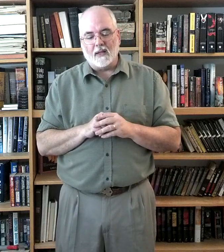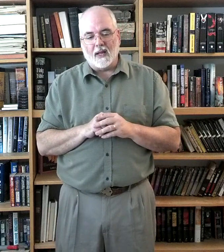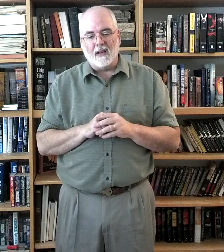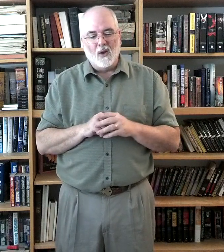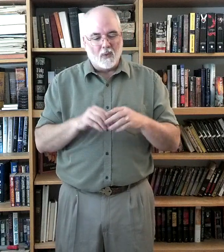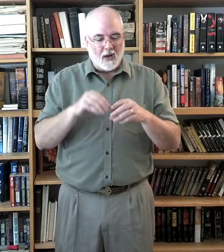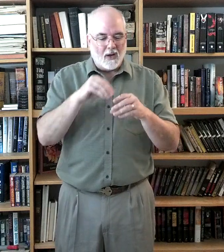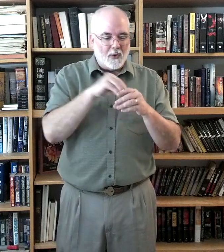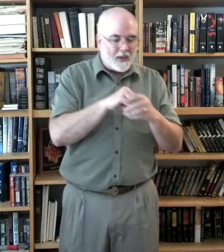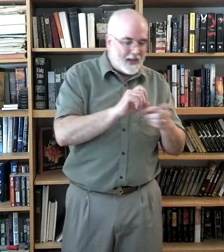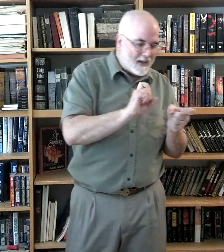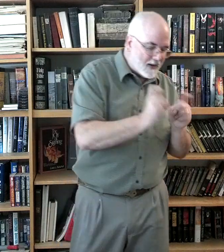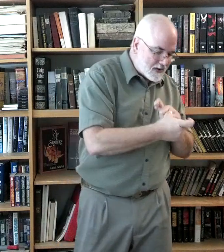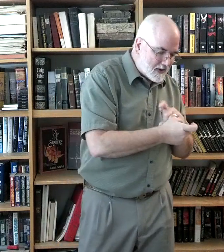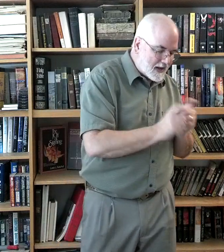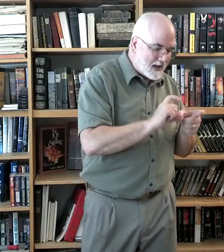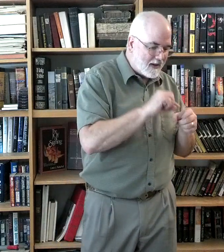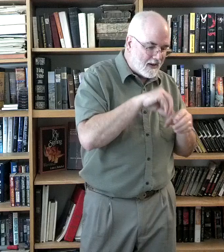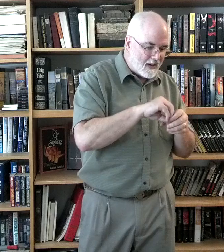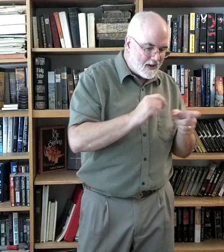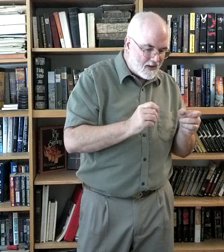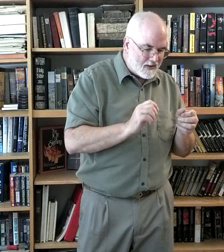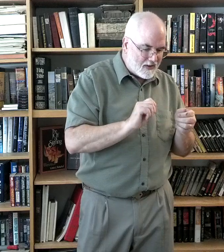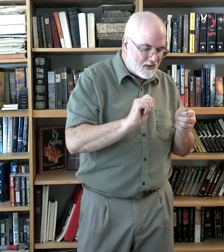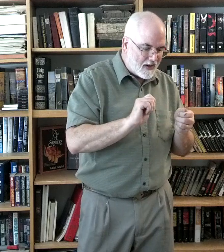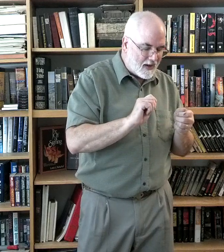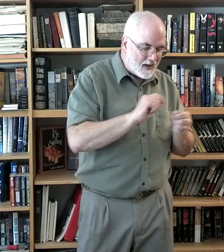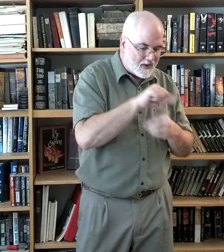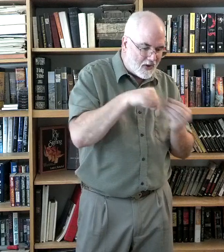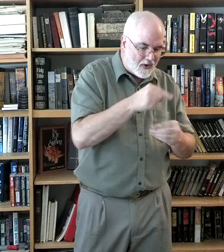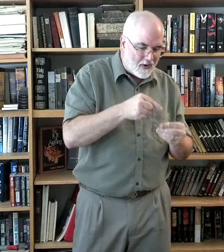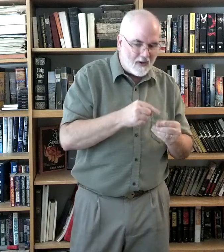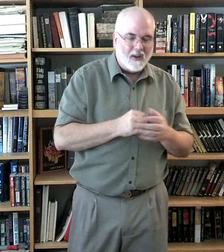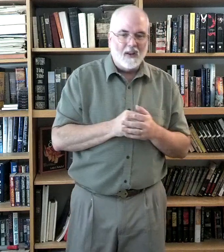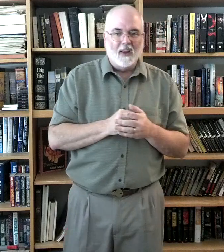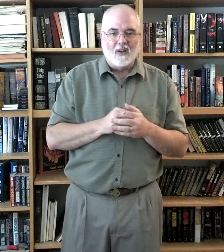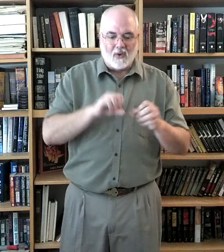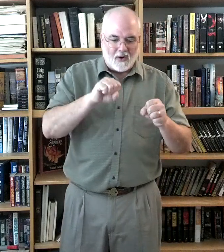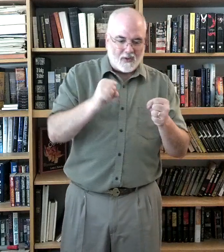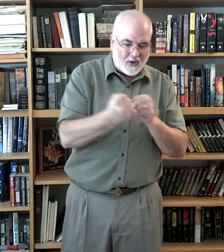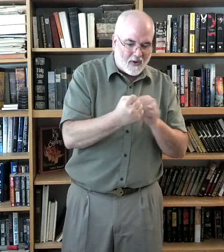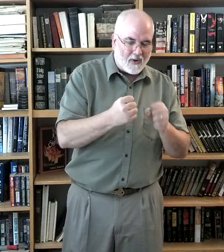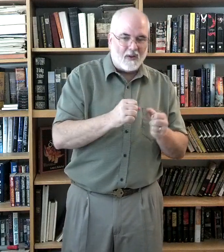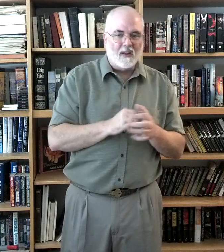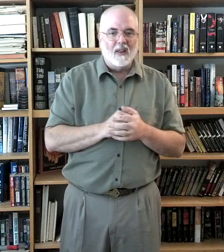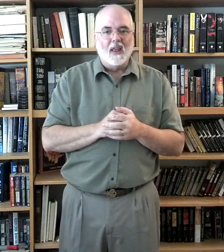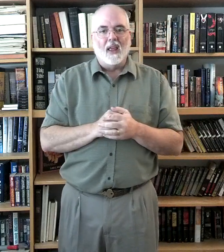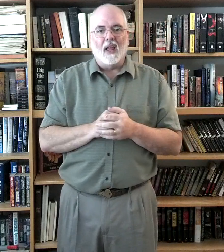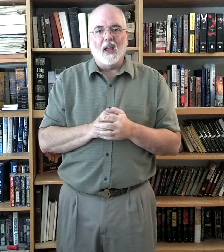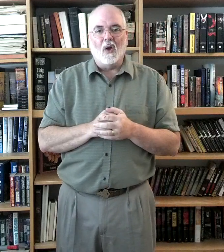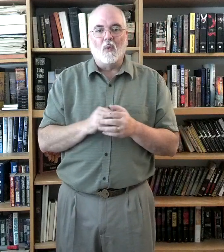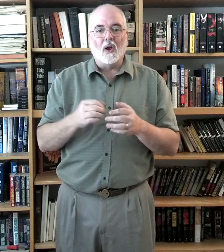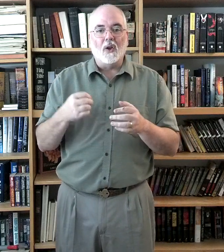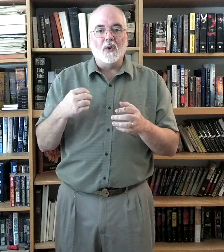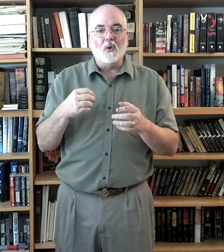that. We're not going to do in, in, turn, or turn. We're going to do,